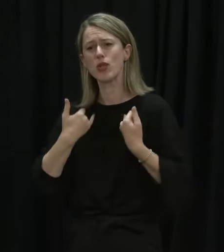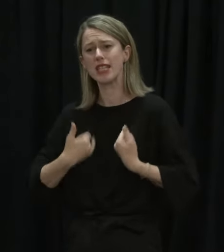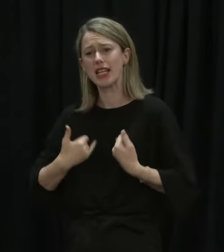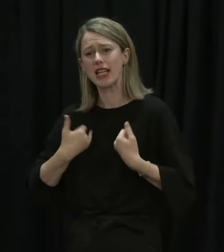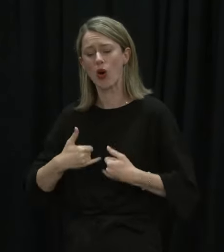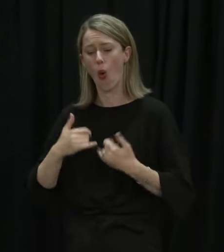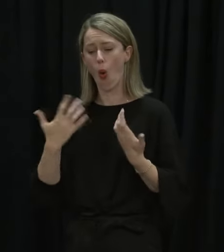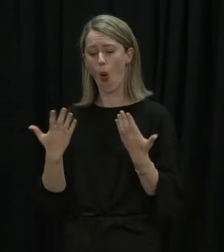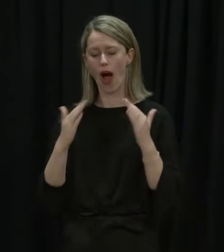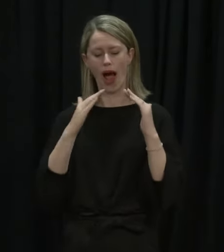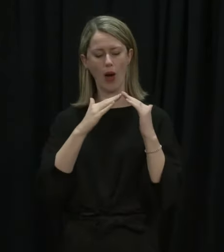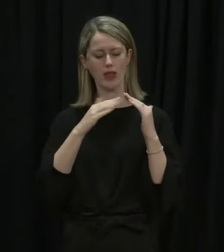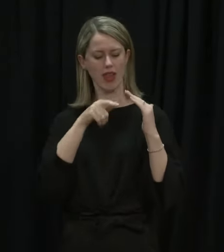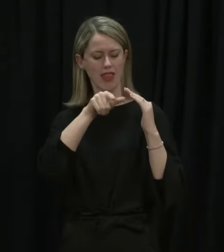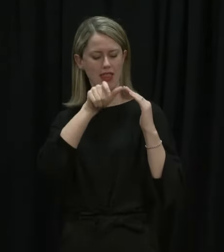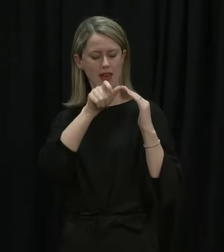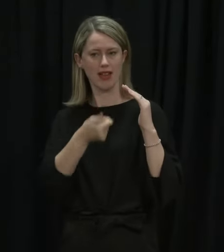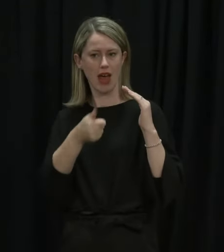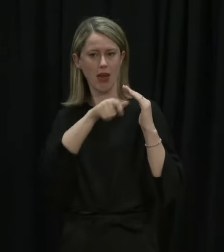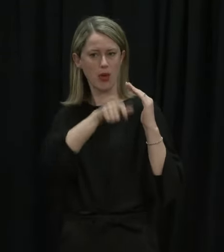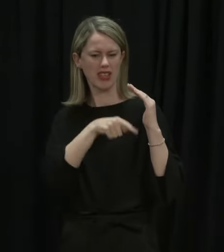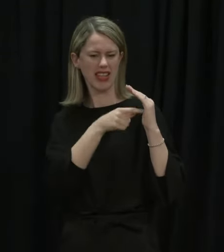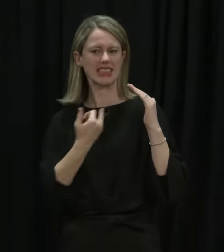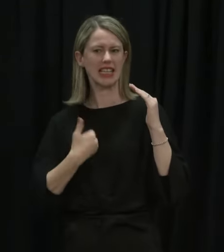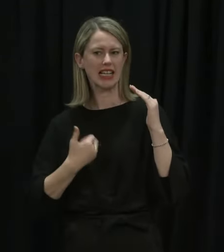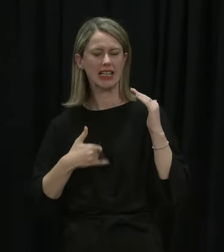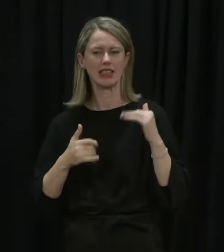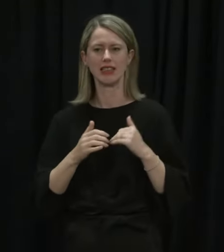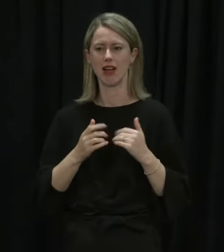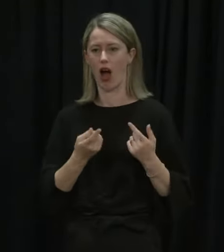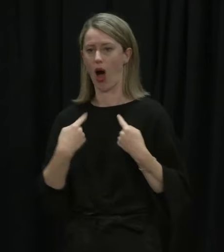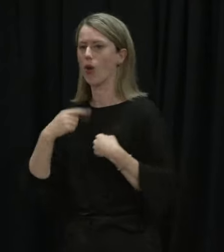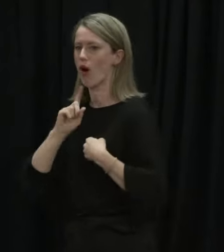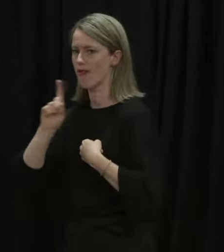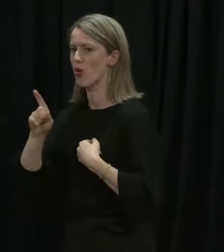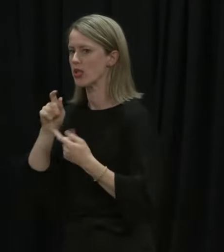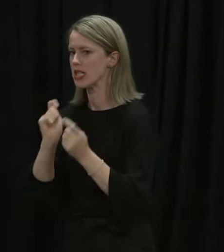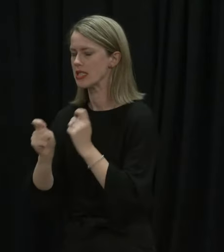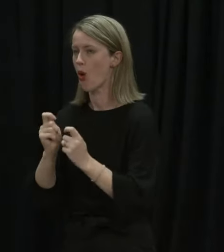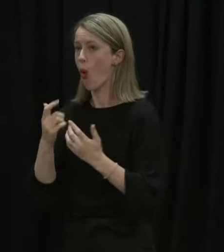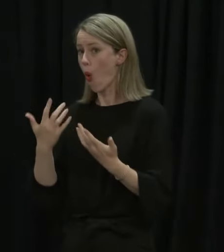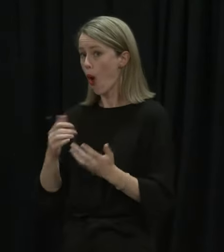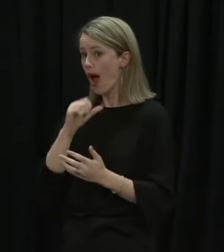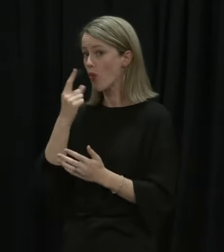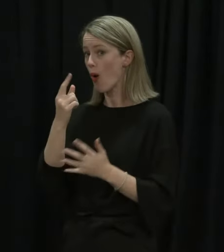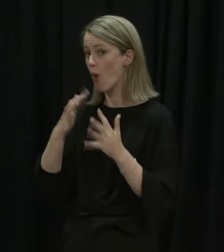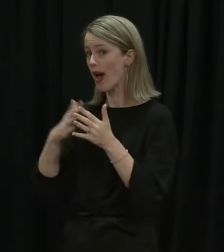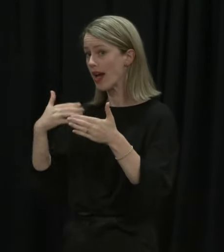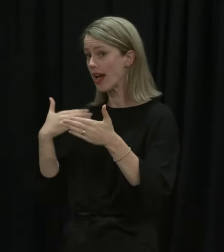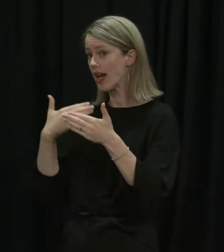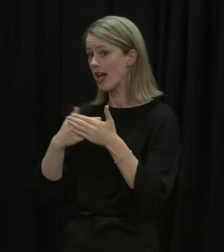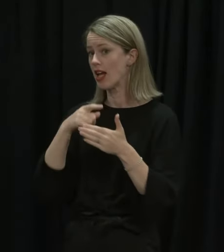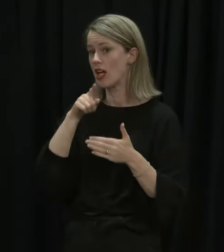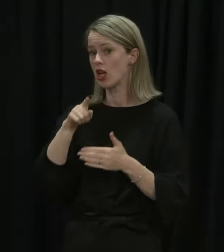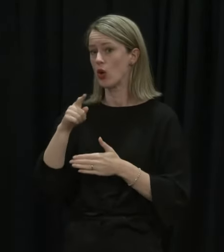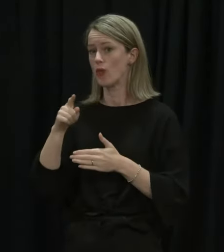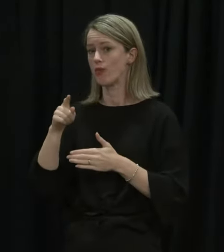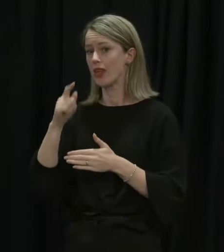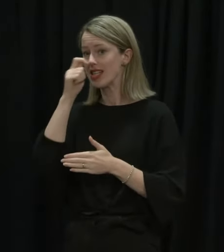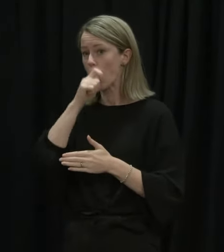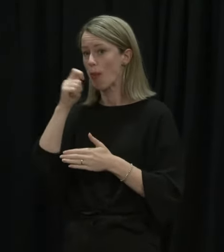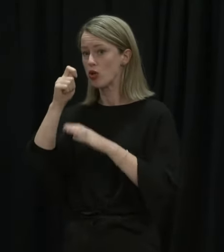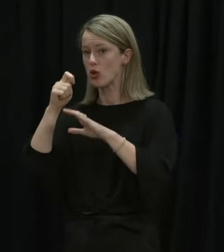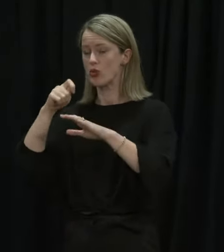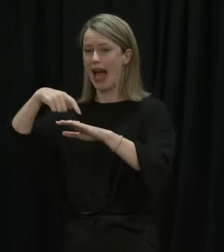if you have a household member who has symptoms, or if in the course of the last week or so, you have travelled in and out of Te Awa Mutu